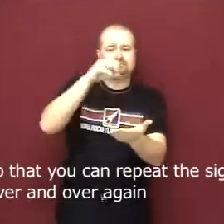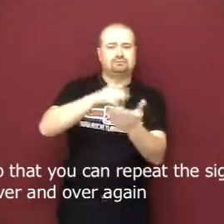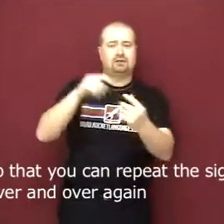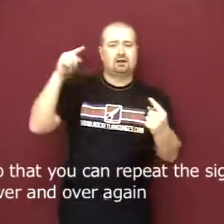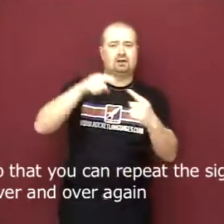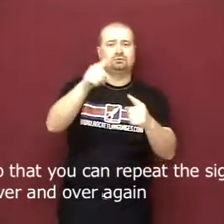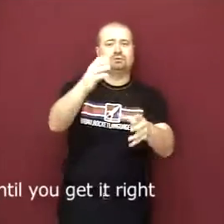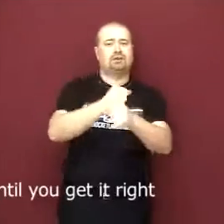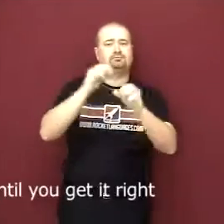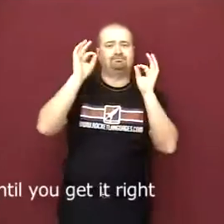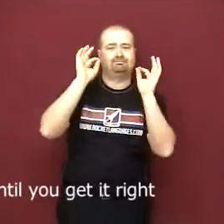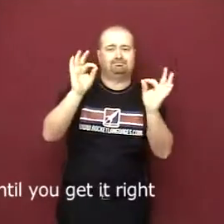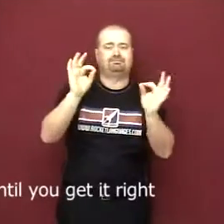over again until you get it right.